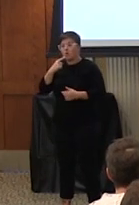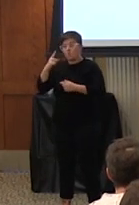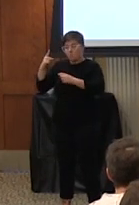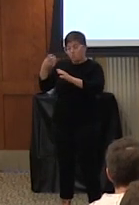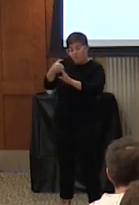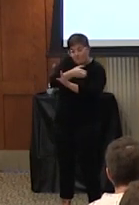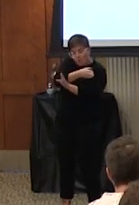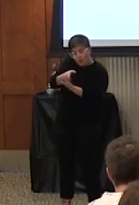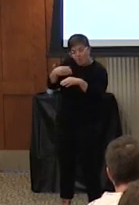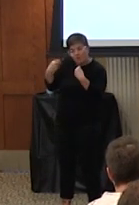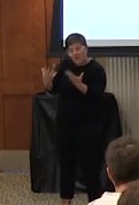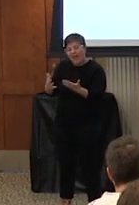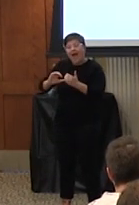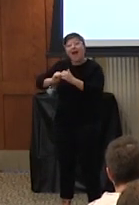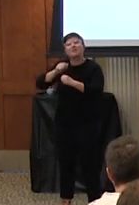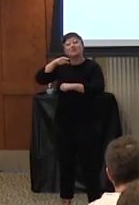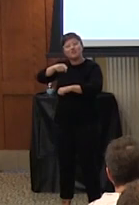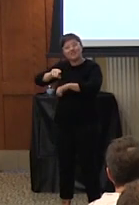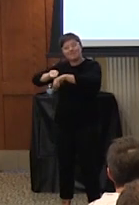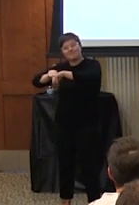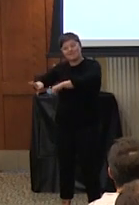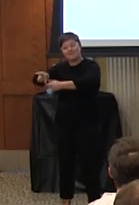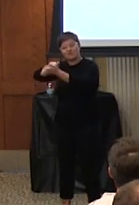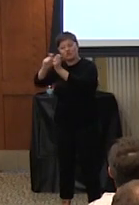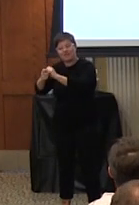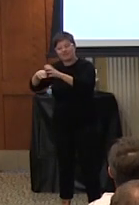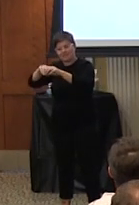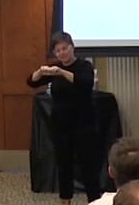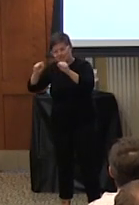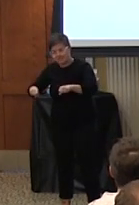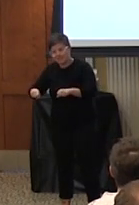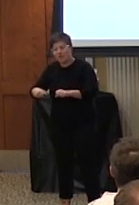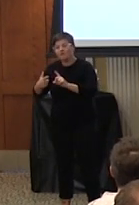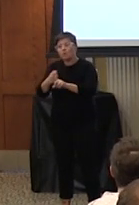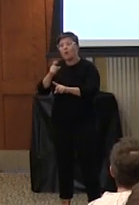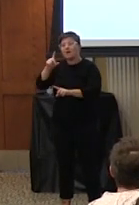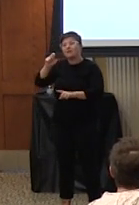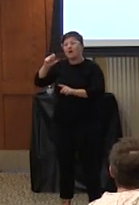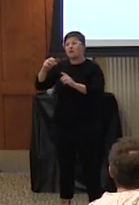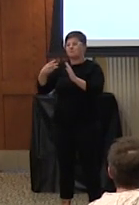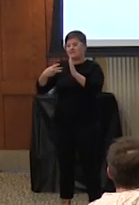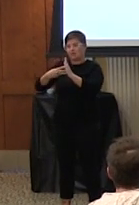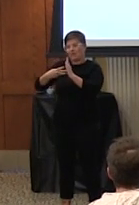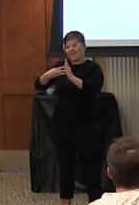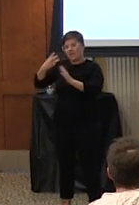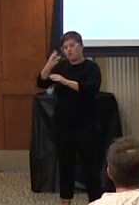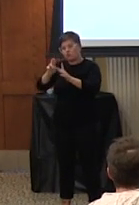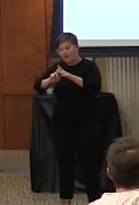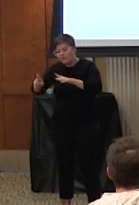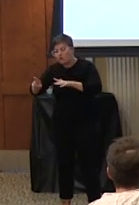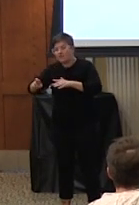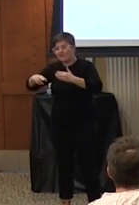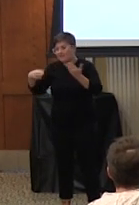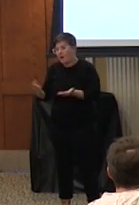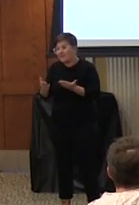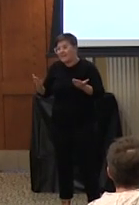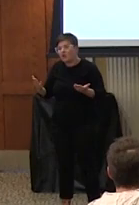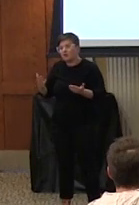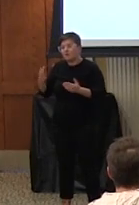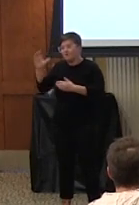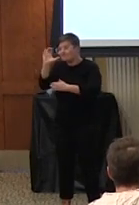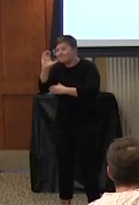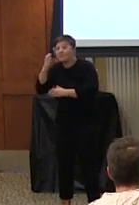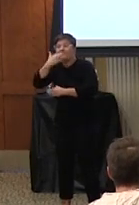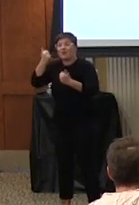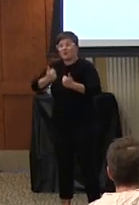and her ability to create change within our system we heard from a syrian refugee who talked about coming here to the united states seeking a better life